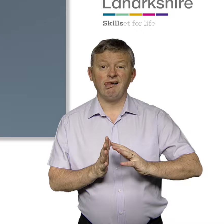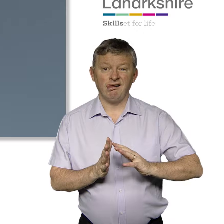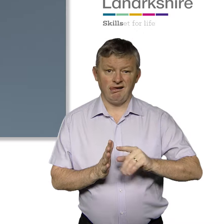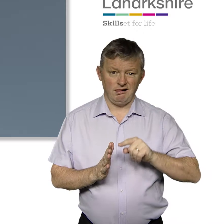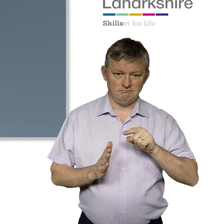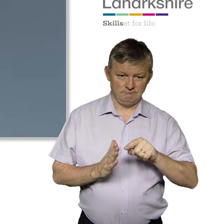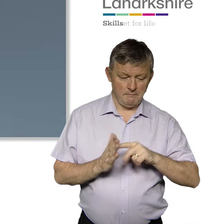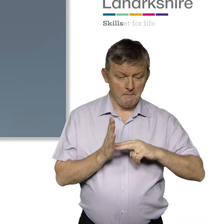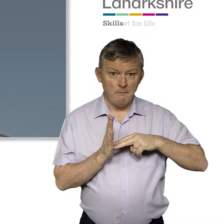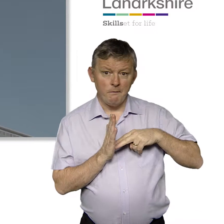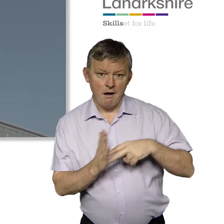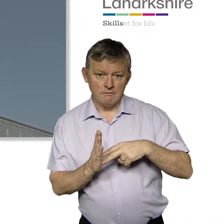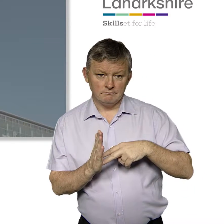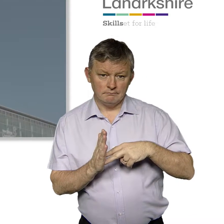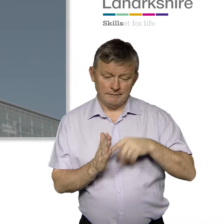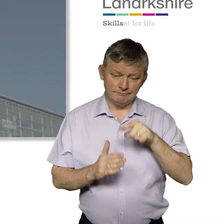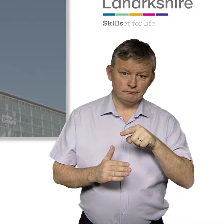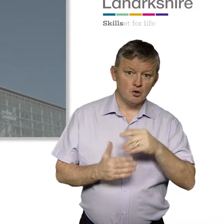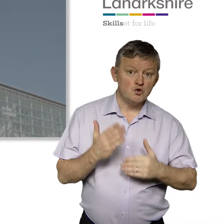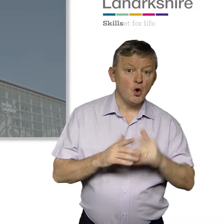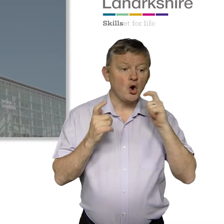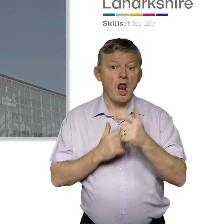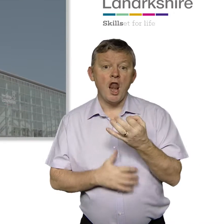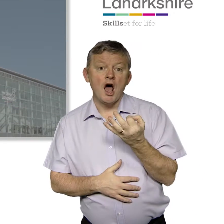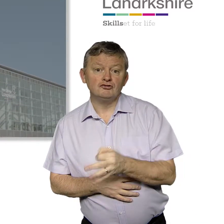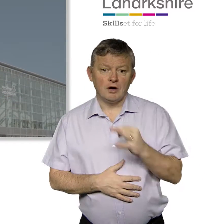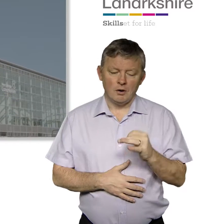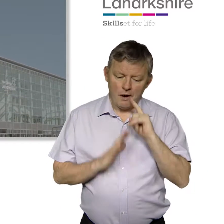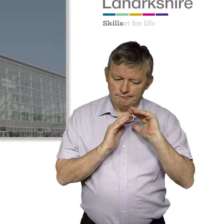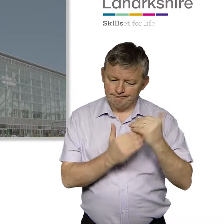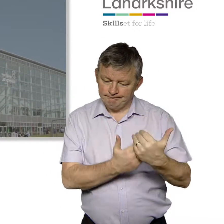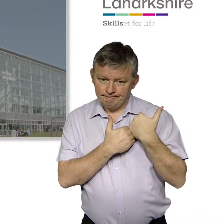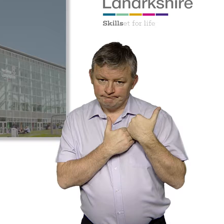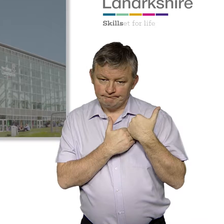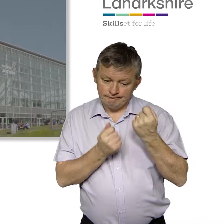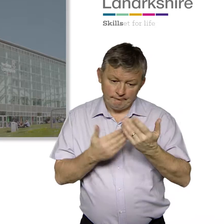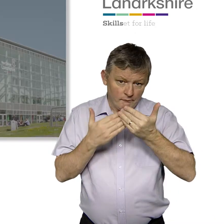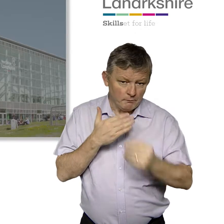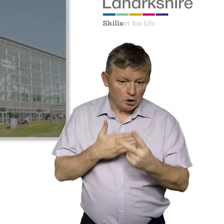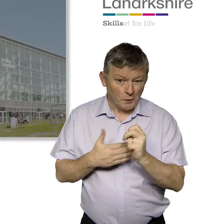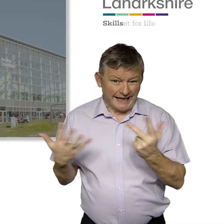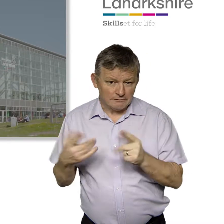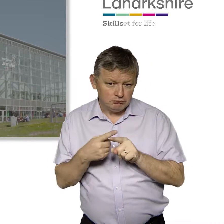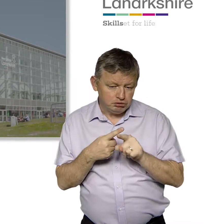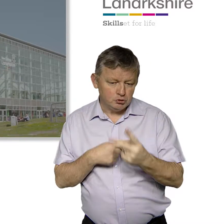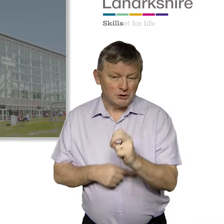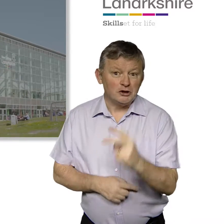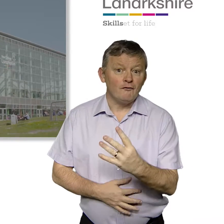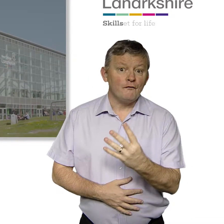This British Sign Language BSL plan sets out the actions New College Lanarkshire will undertake during the